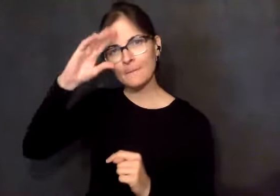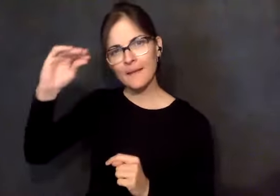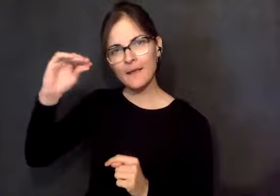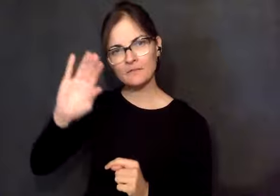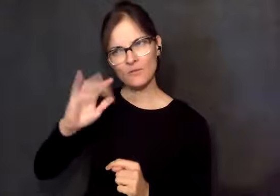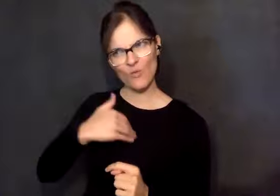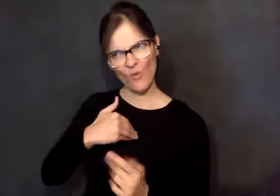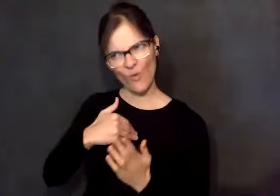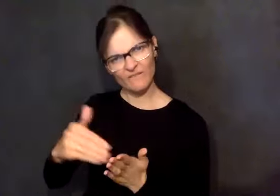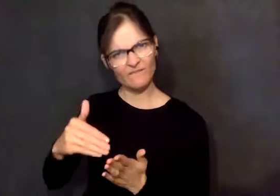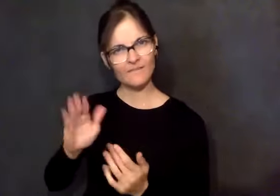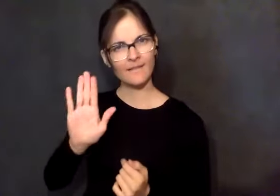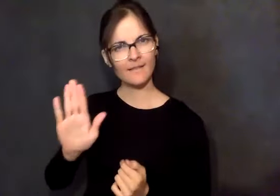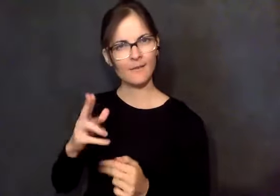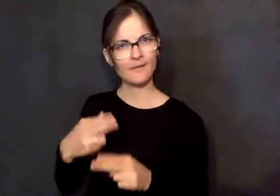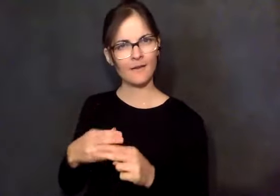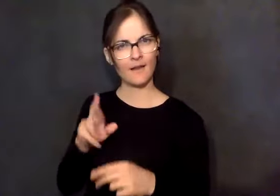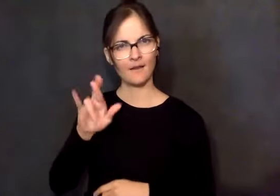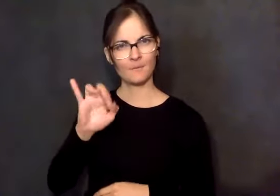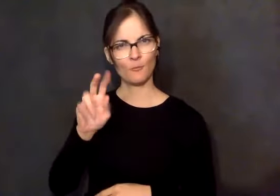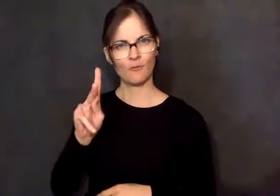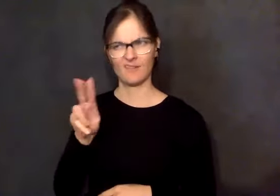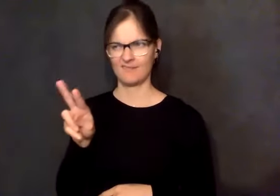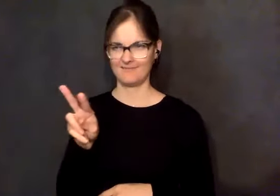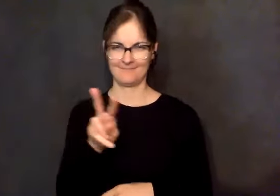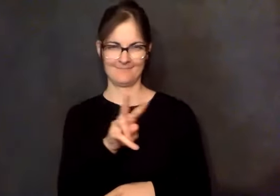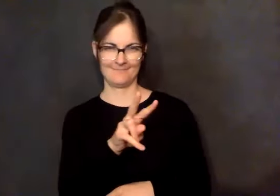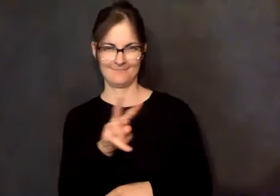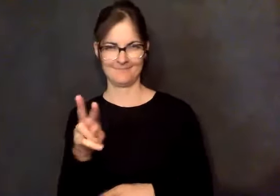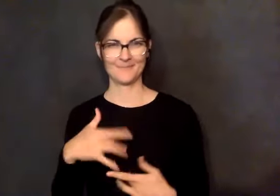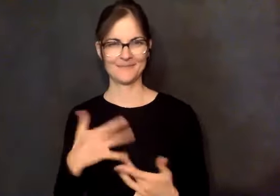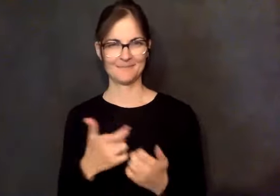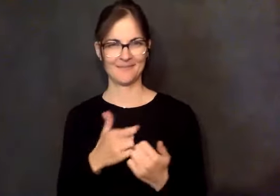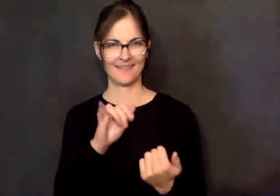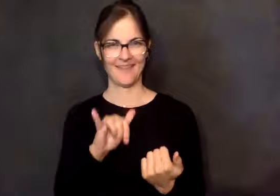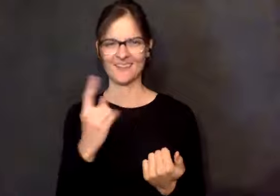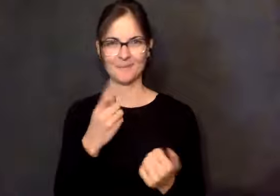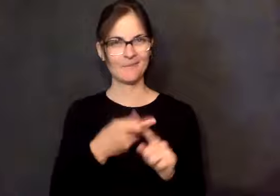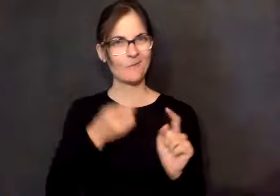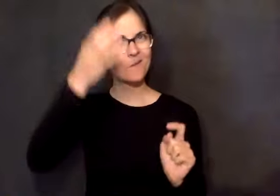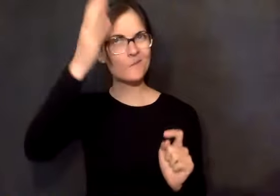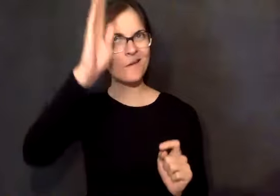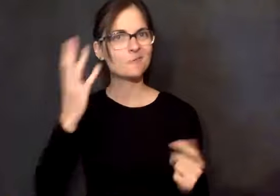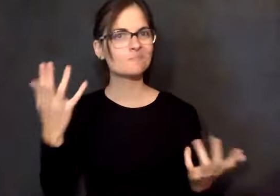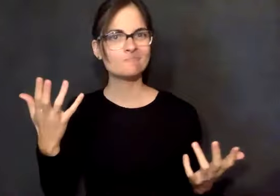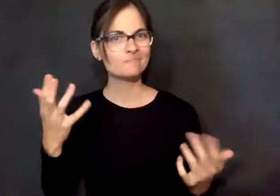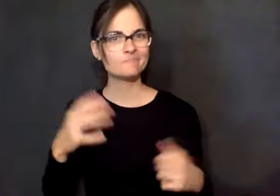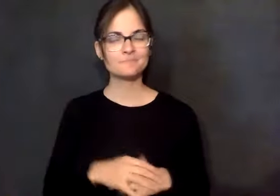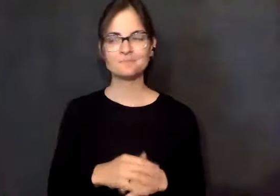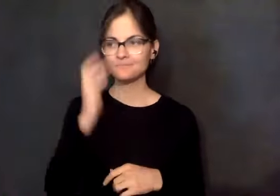Don't know why that is, but that's just a God deal. But I do love the feeling that we have a sponsorship. And